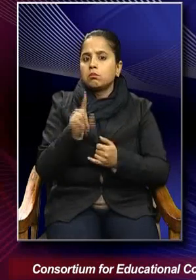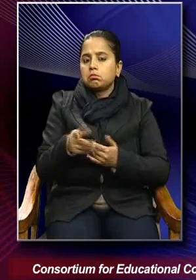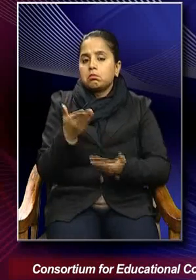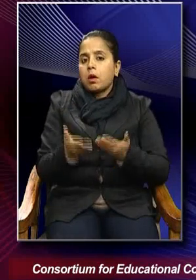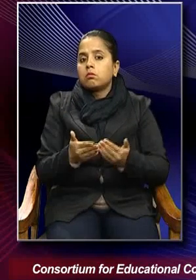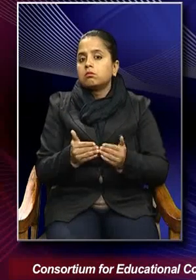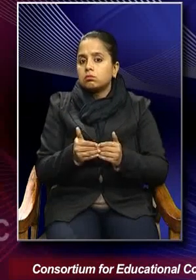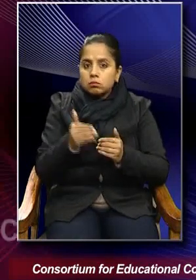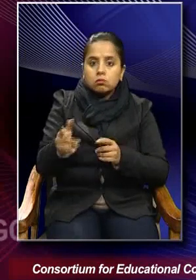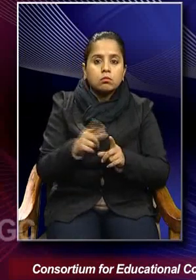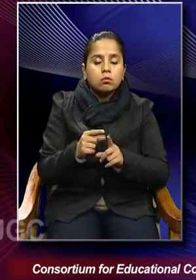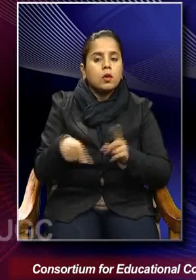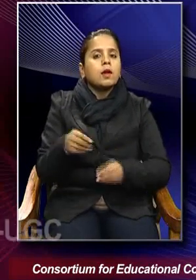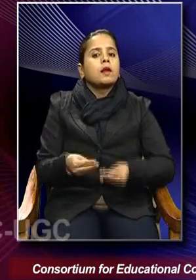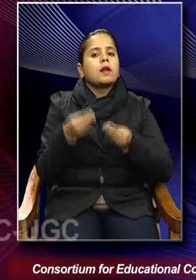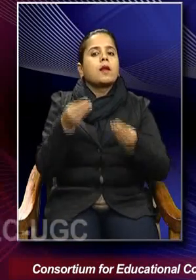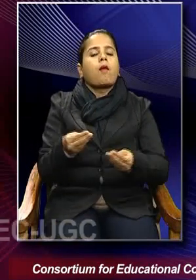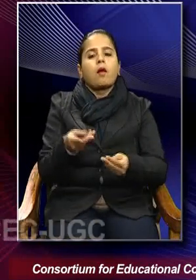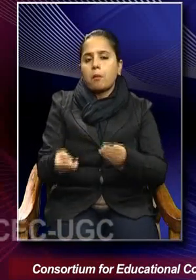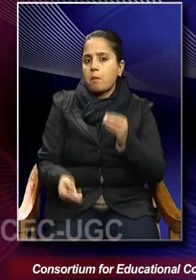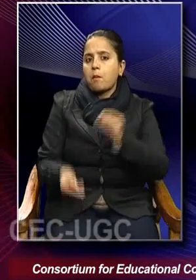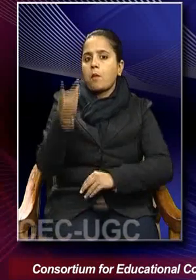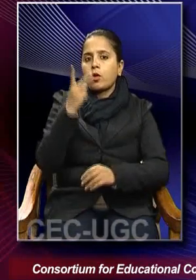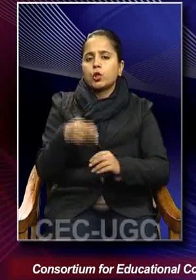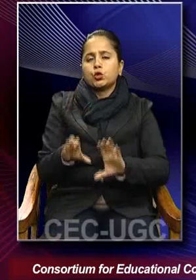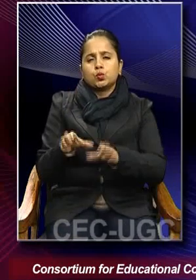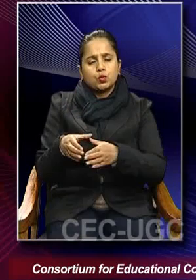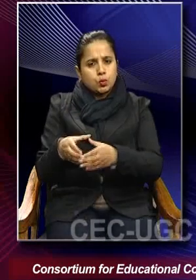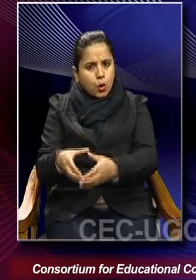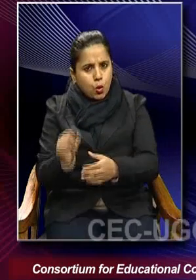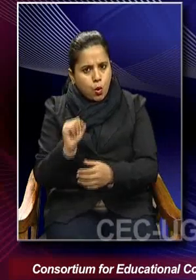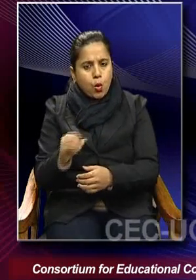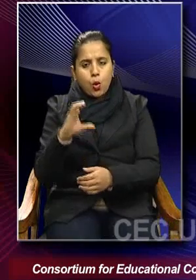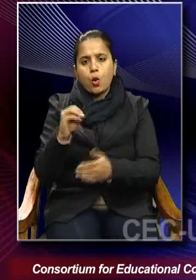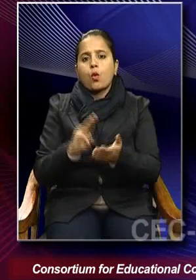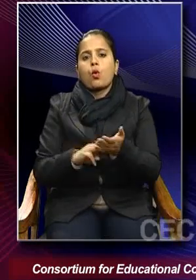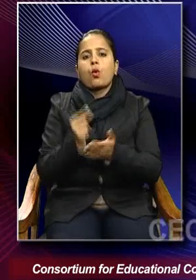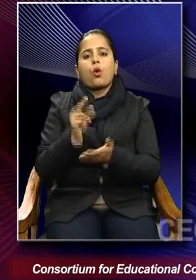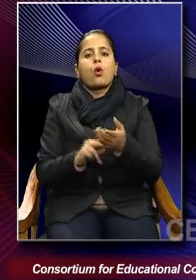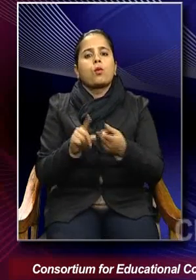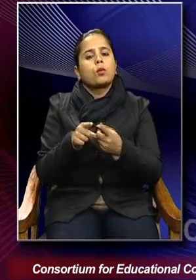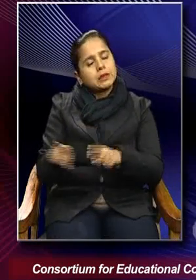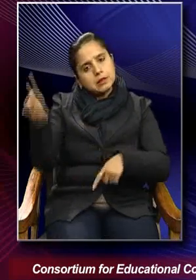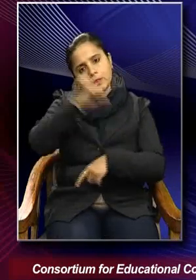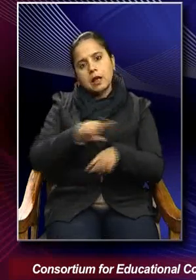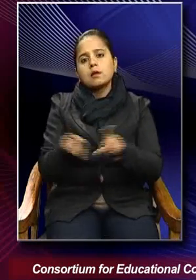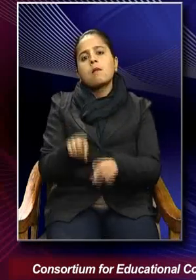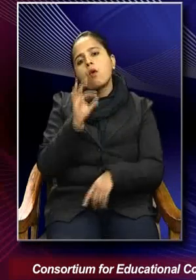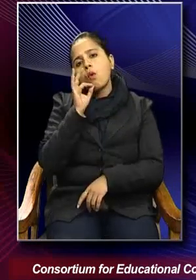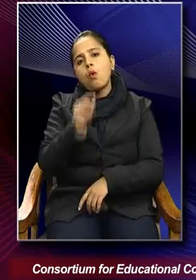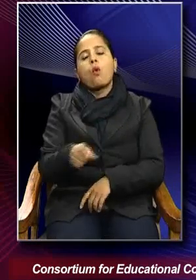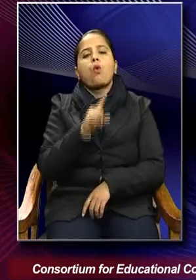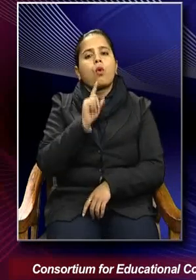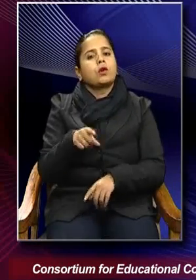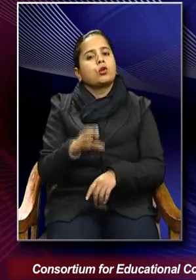and what it will give rise to is smaller communes, and that will be the order of the day. So, that is what